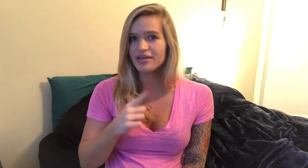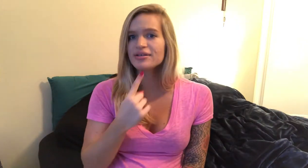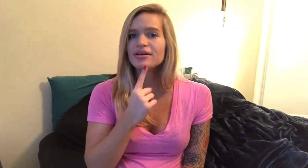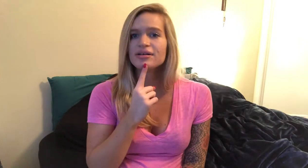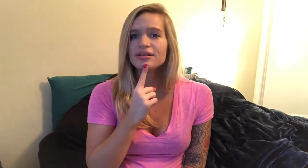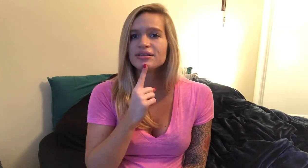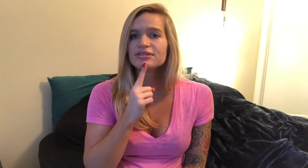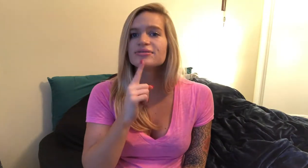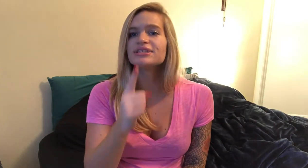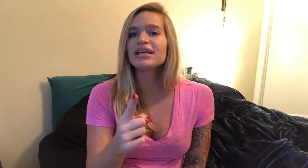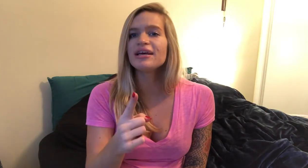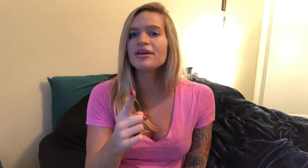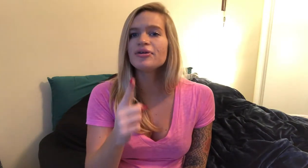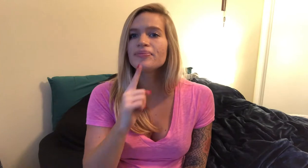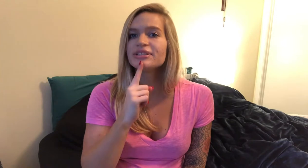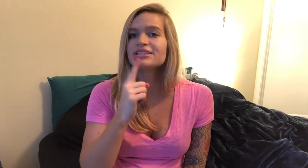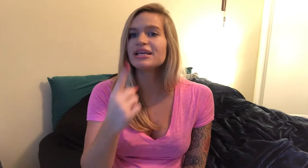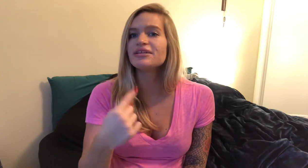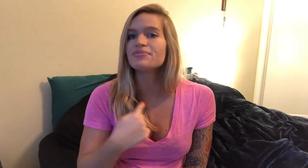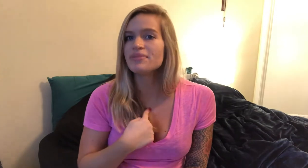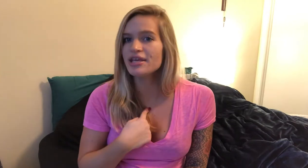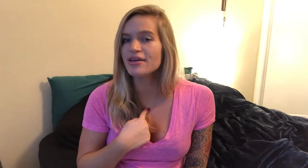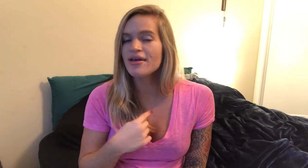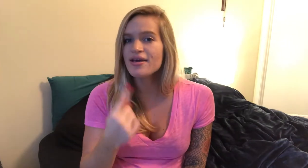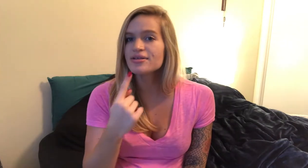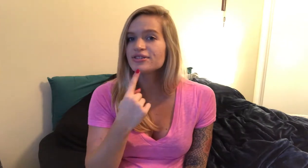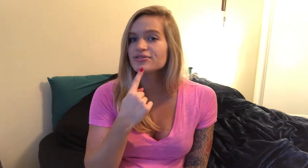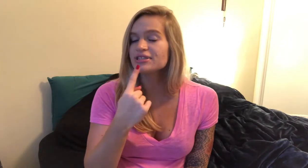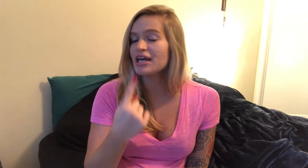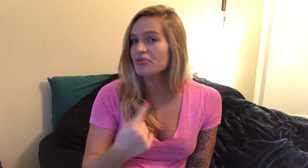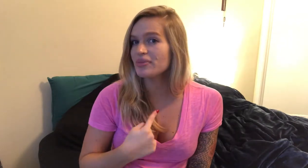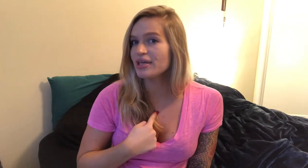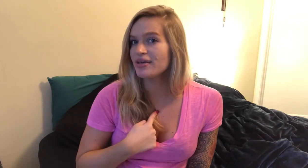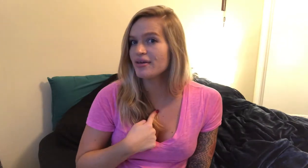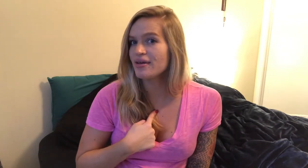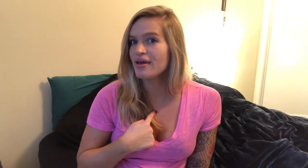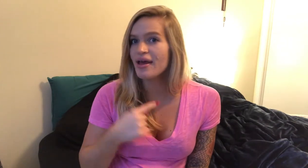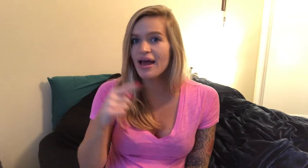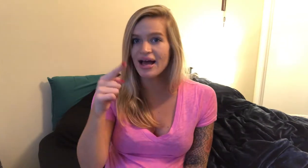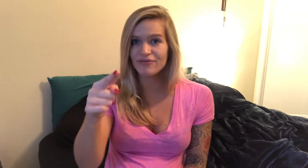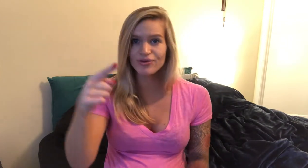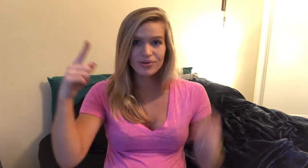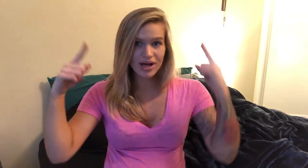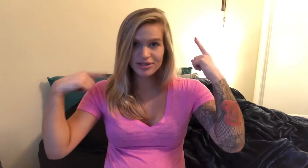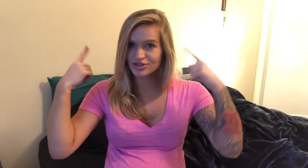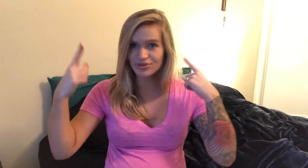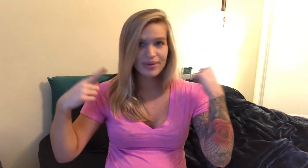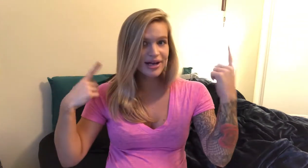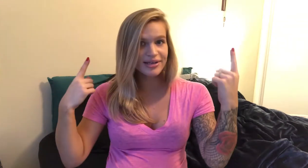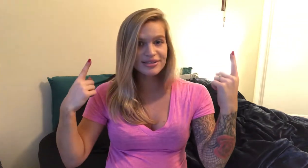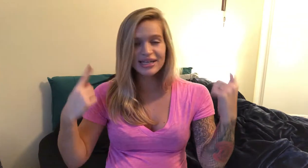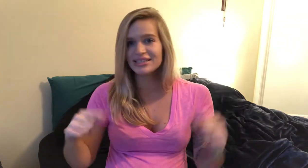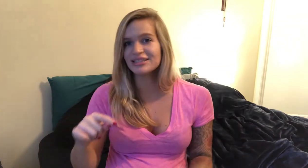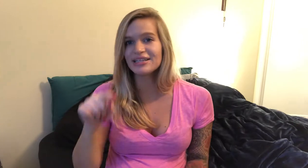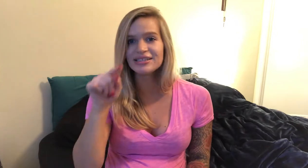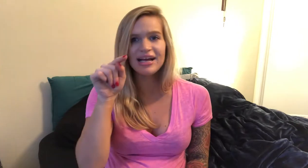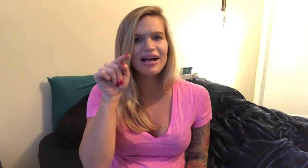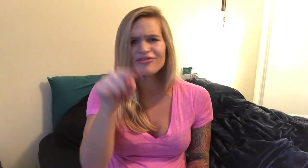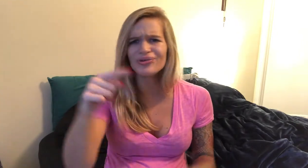so say but say to me so tell me have you lost your mind I signed have you